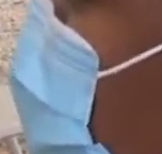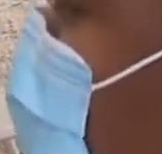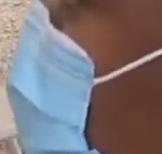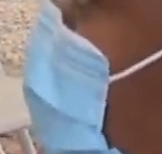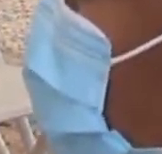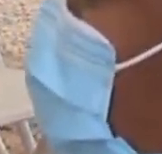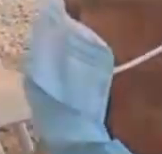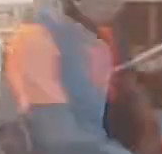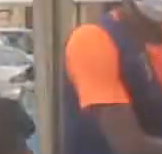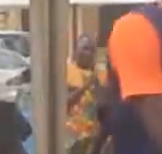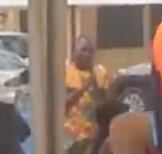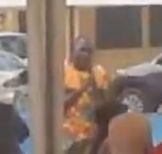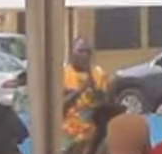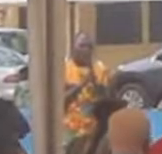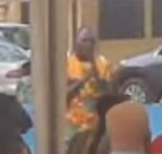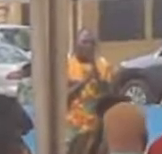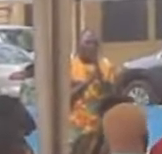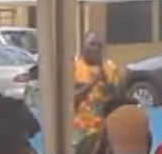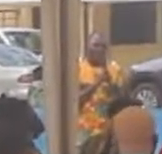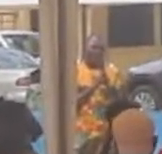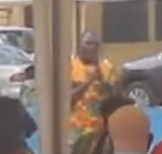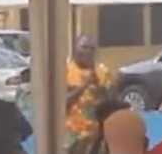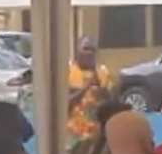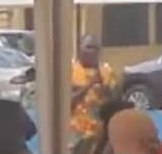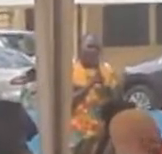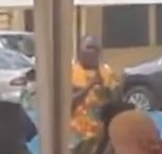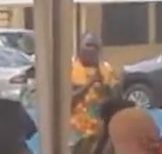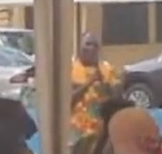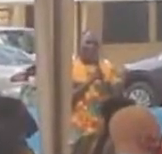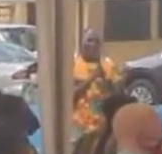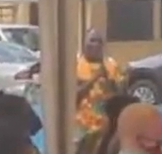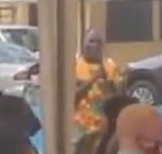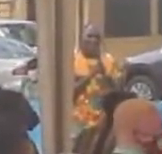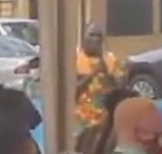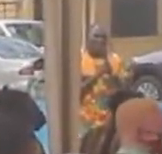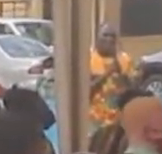for Metro News.